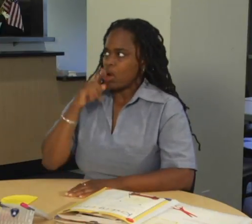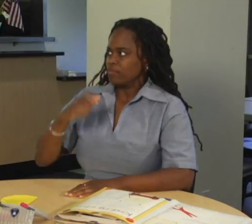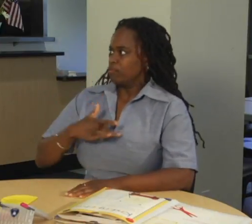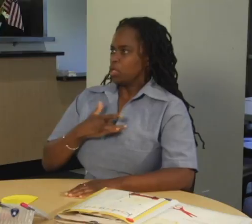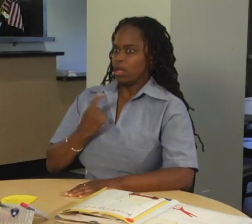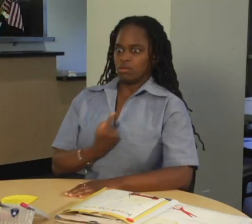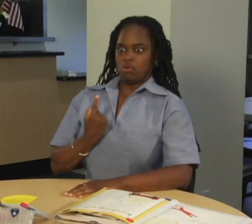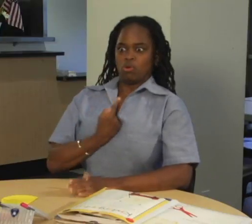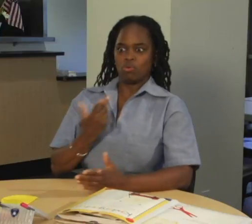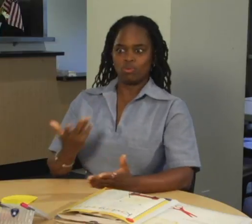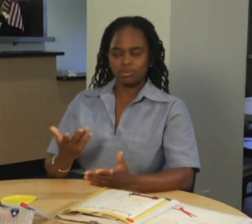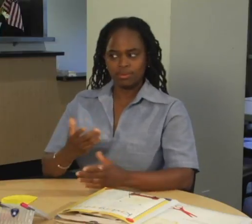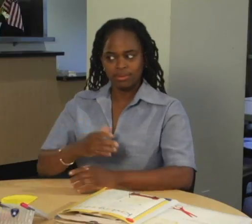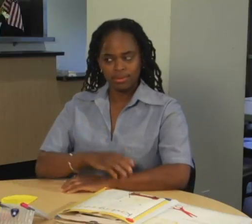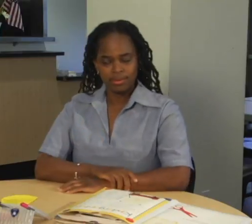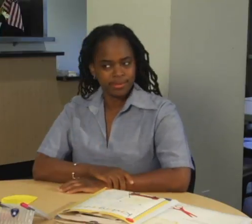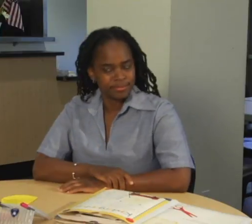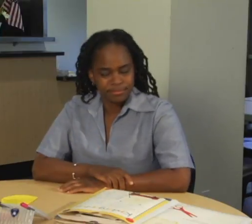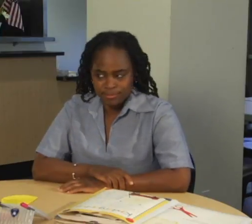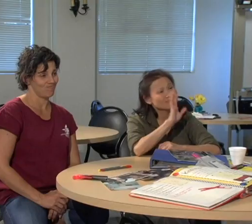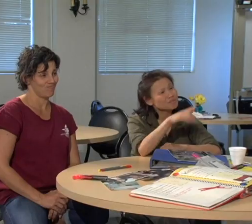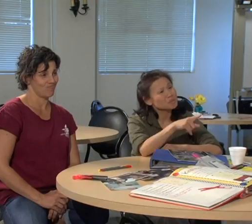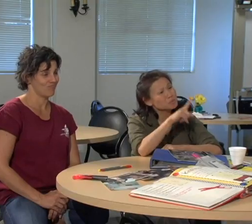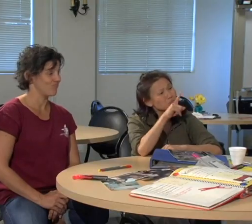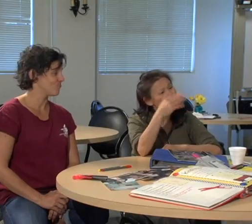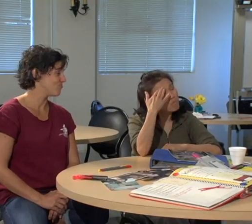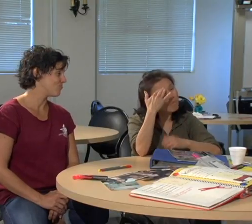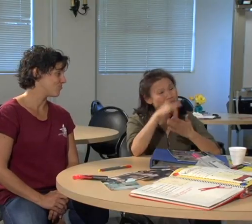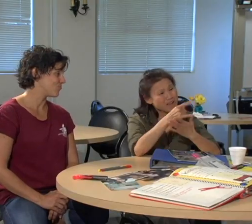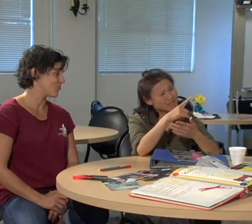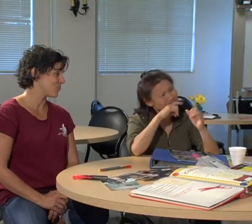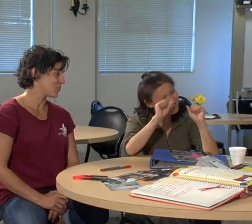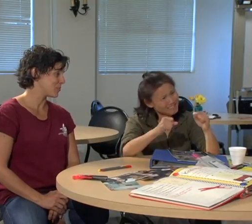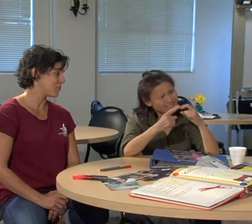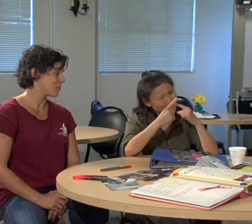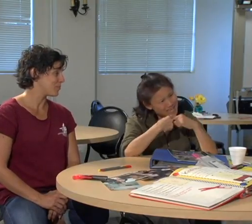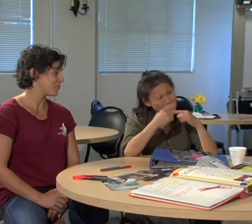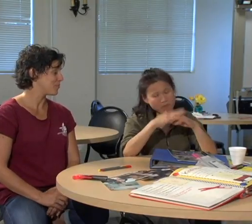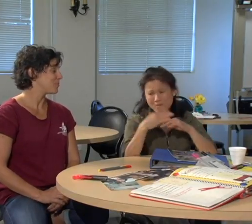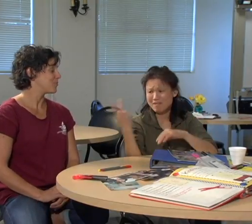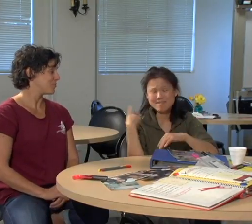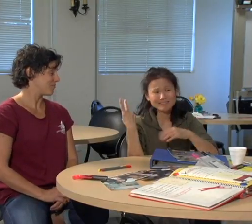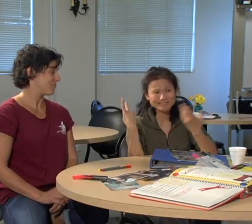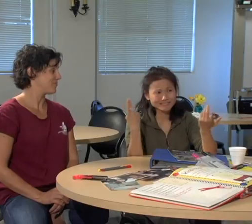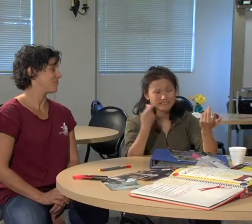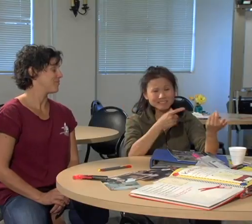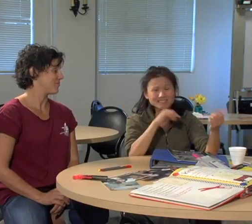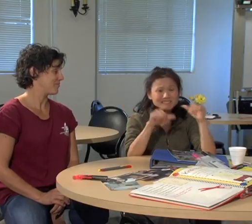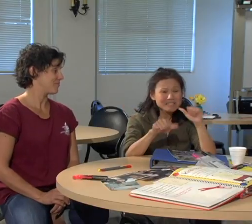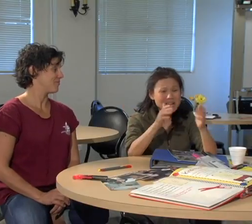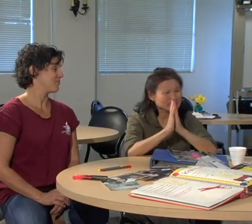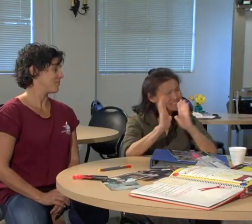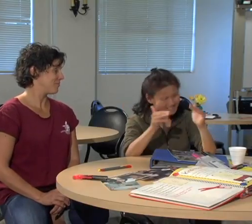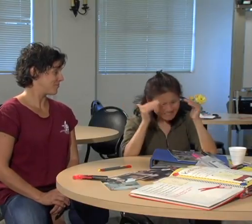no need for me to face this alone. You know, you can definitely count on us throughout this, Kendra. Don't even hesitate to ask.